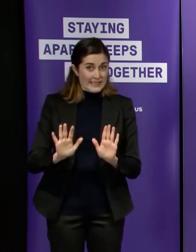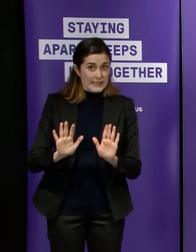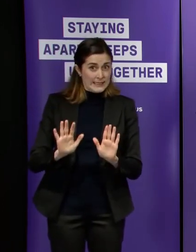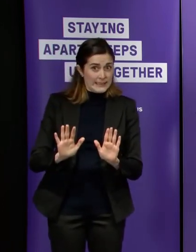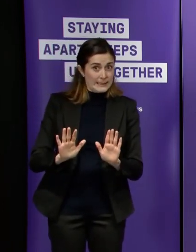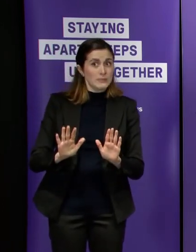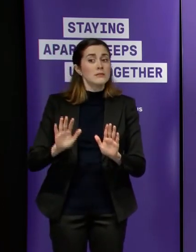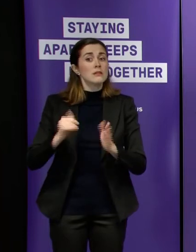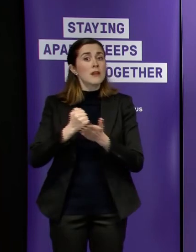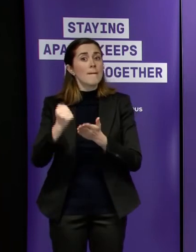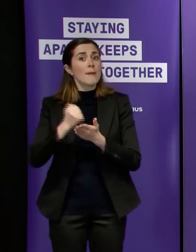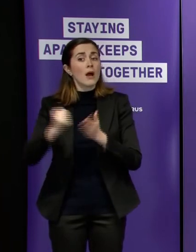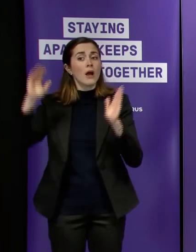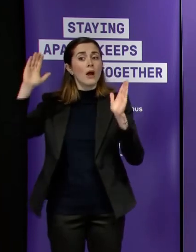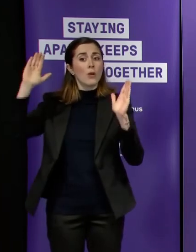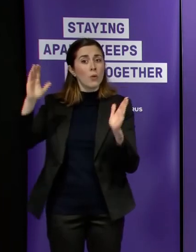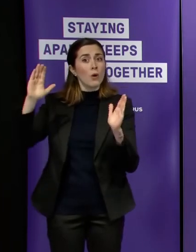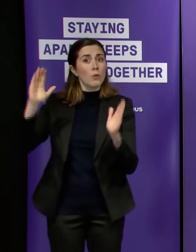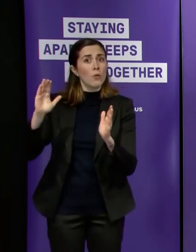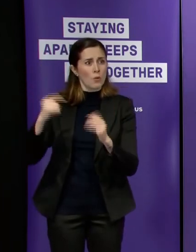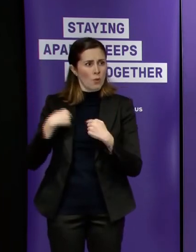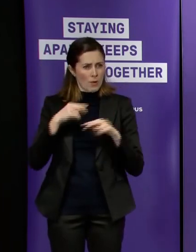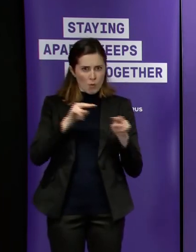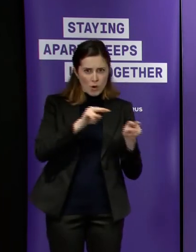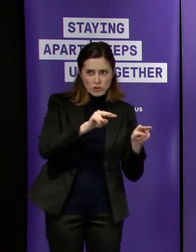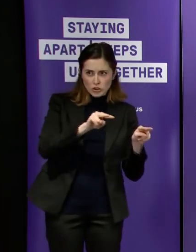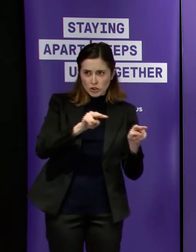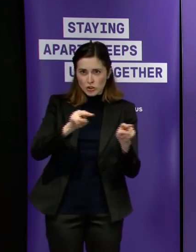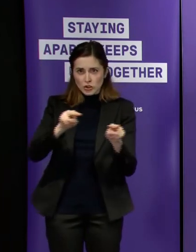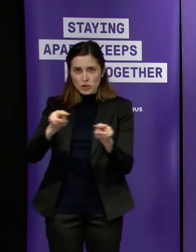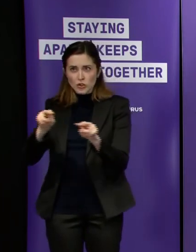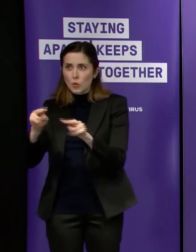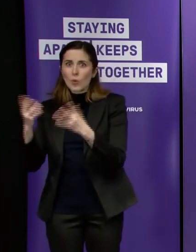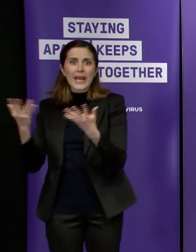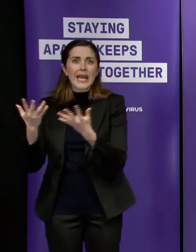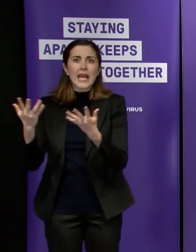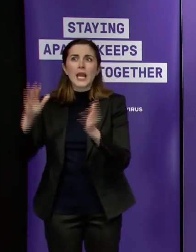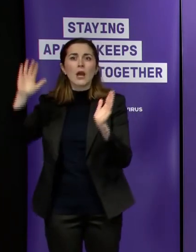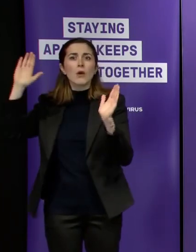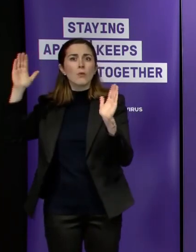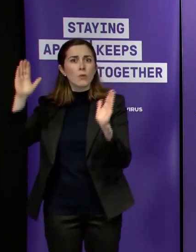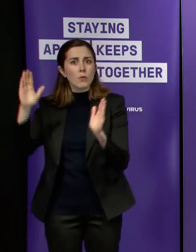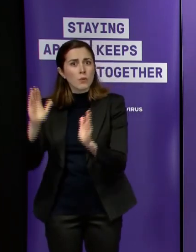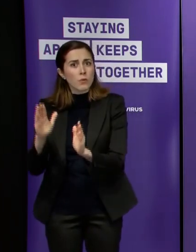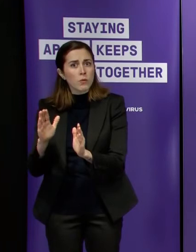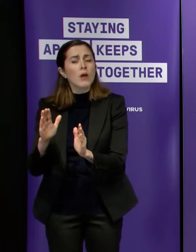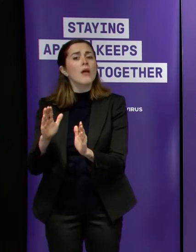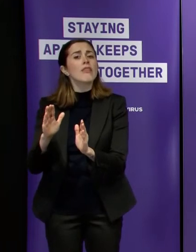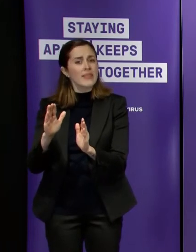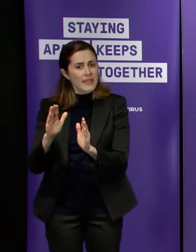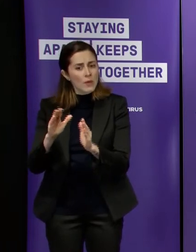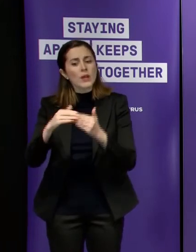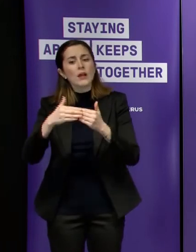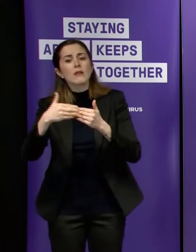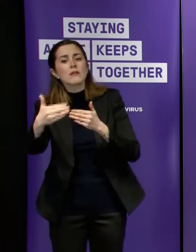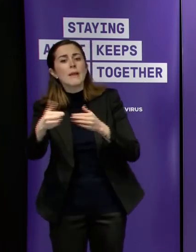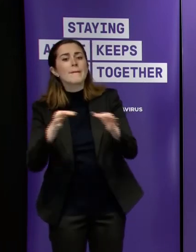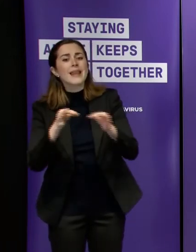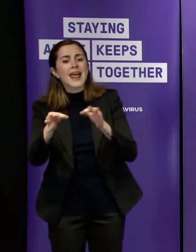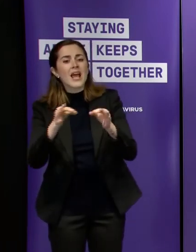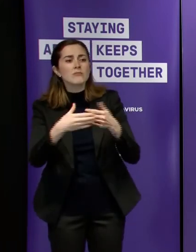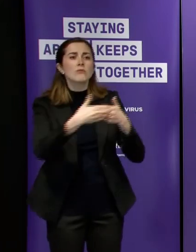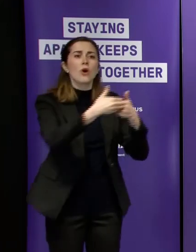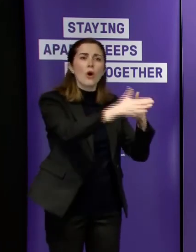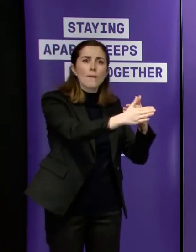numbers and and data that makes those sort of predictions credible then of course we will give people as much notice as we possibly can